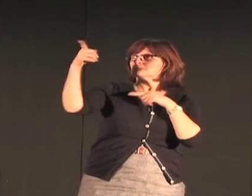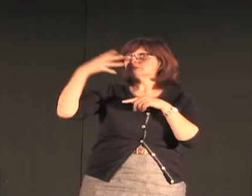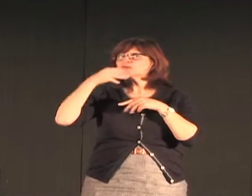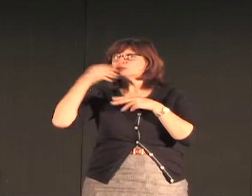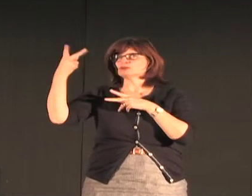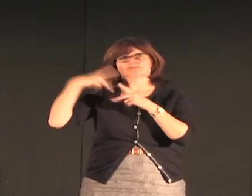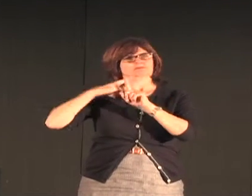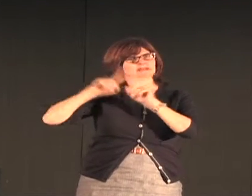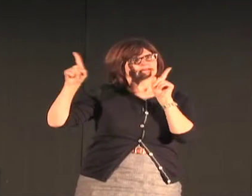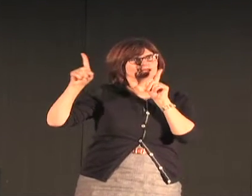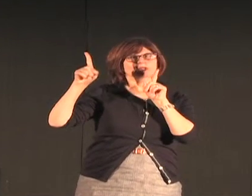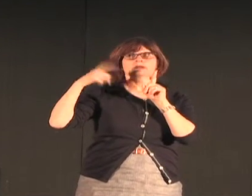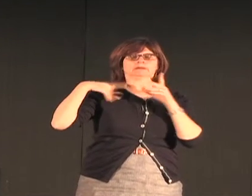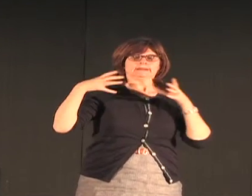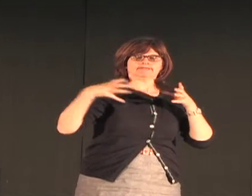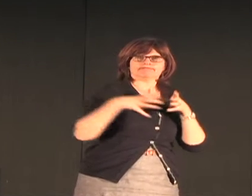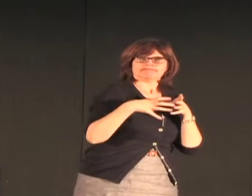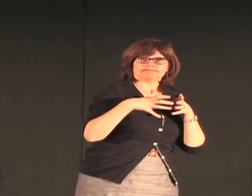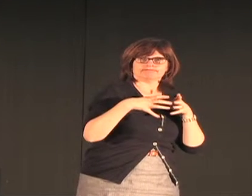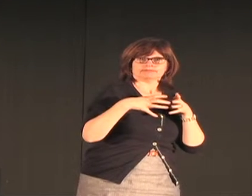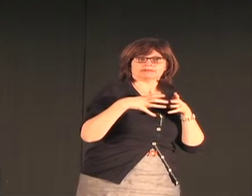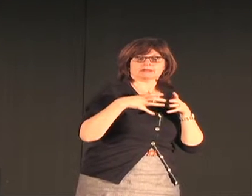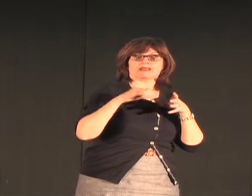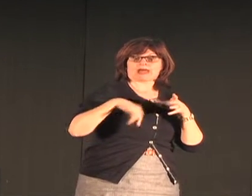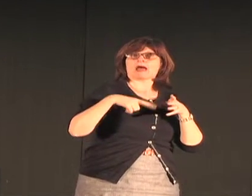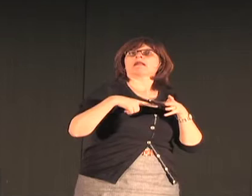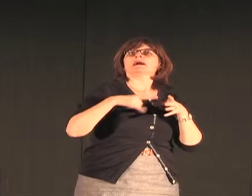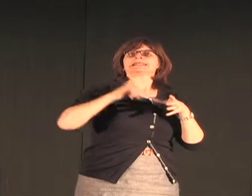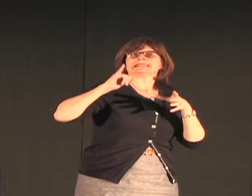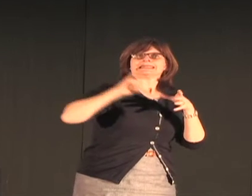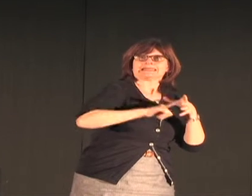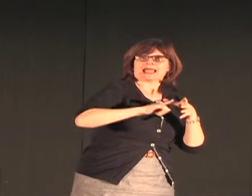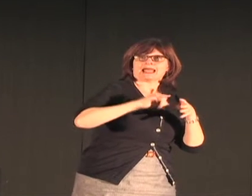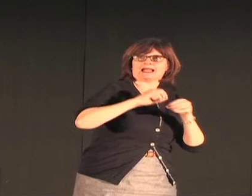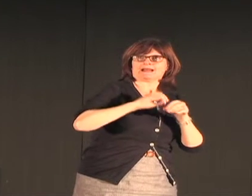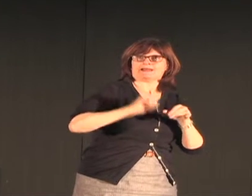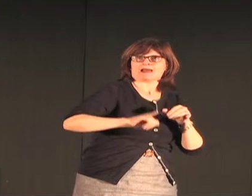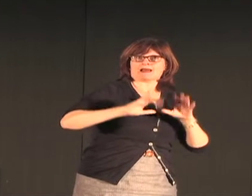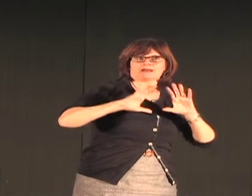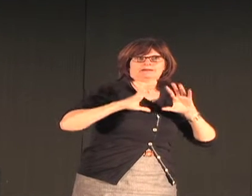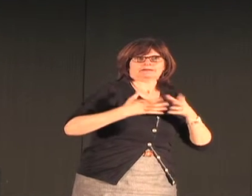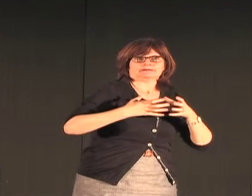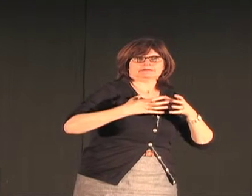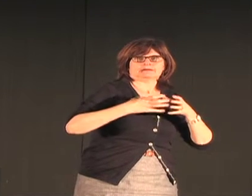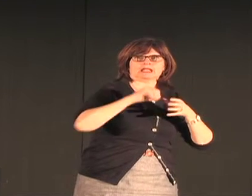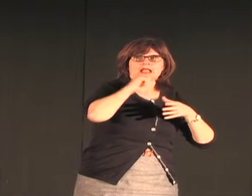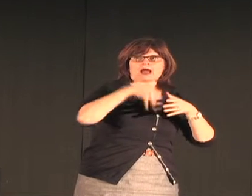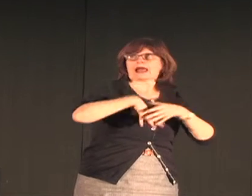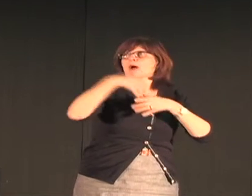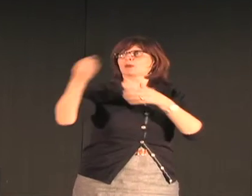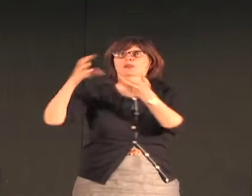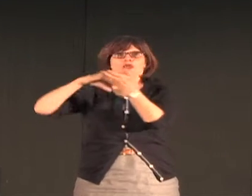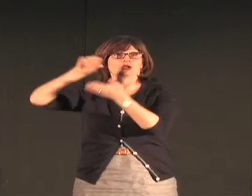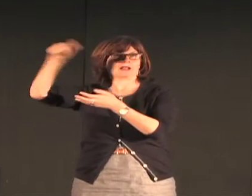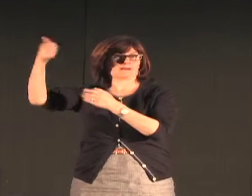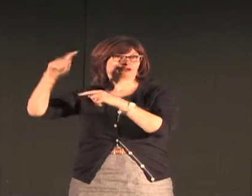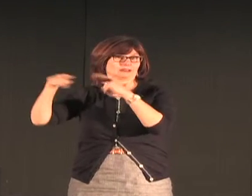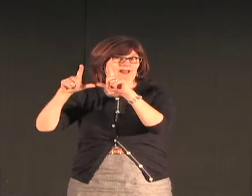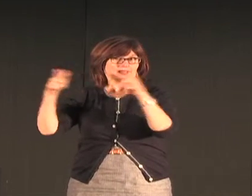And we see this in the world with all kinds of cultures where people stay within their own group and they have strong identity and they